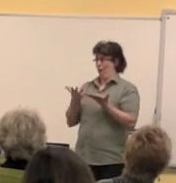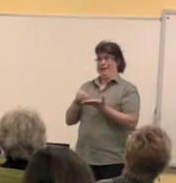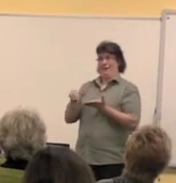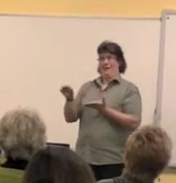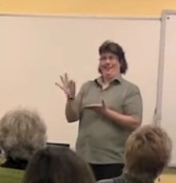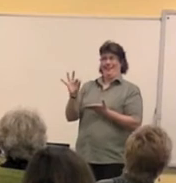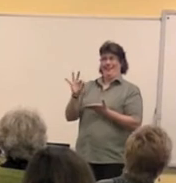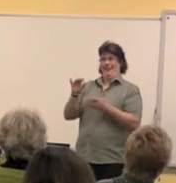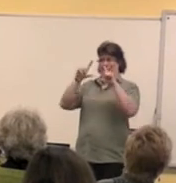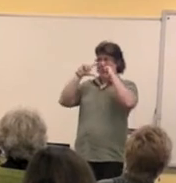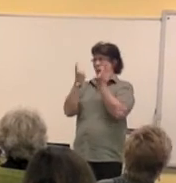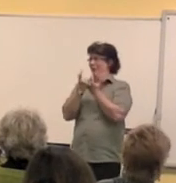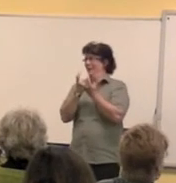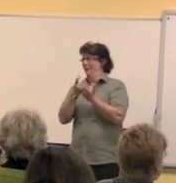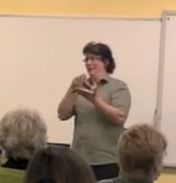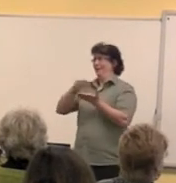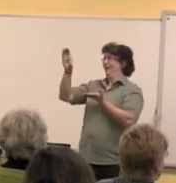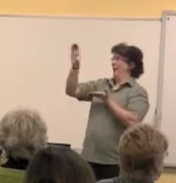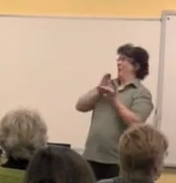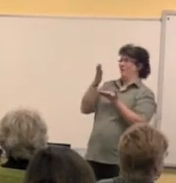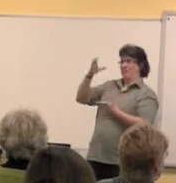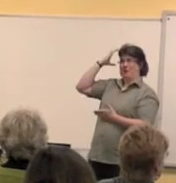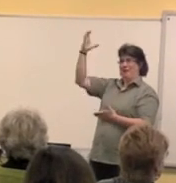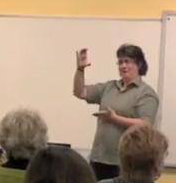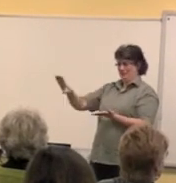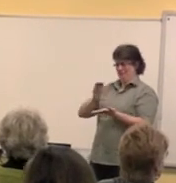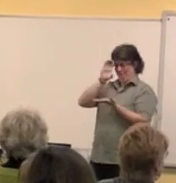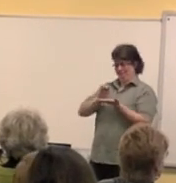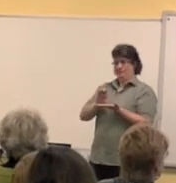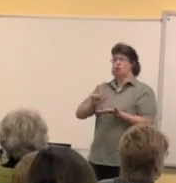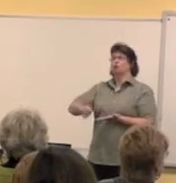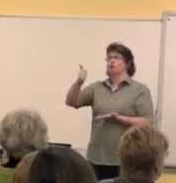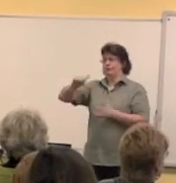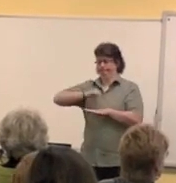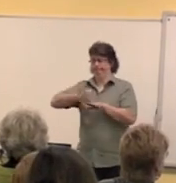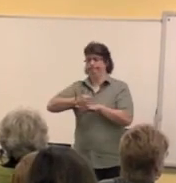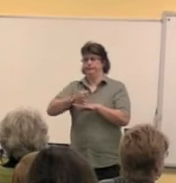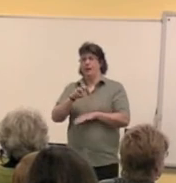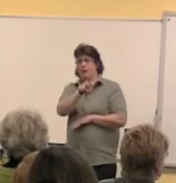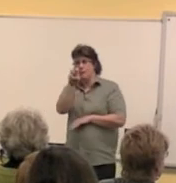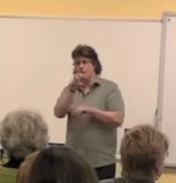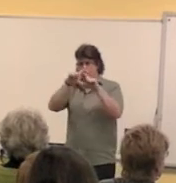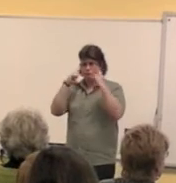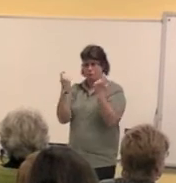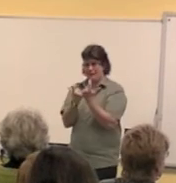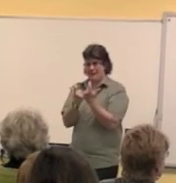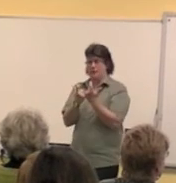from the government where people aren't being asked they are for concessions would play.